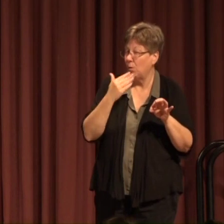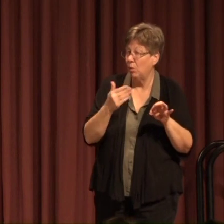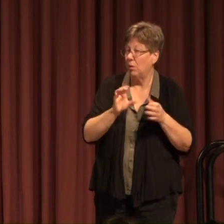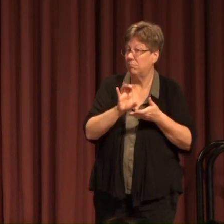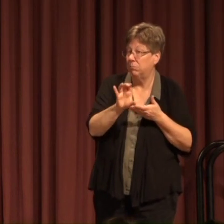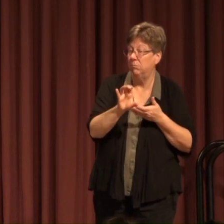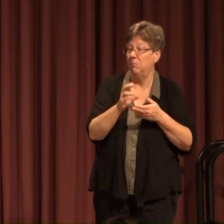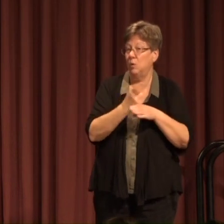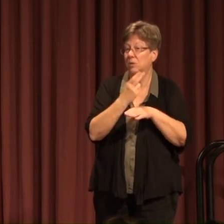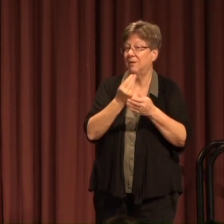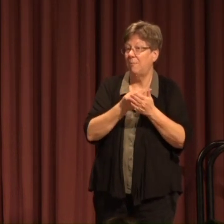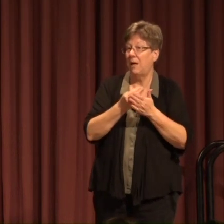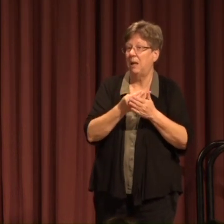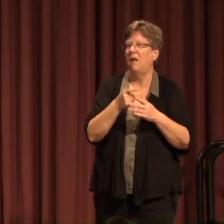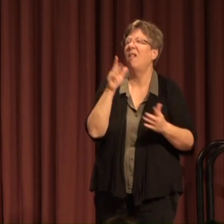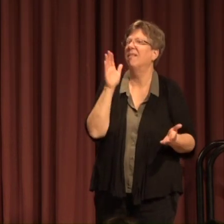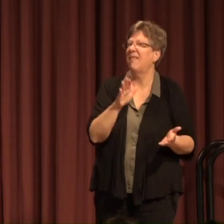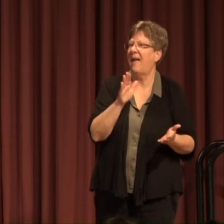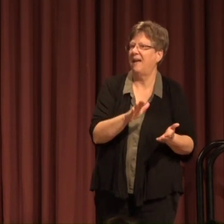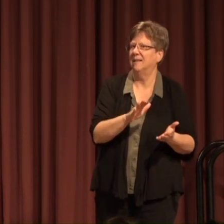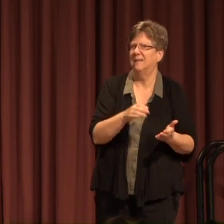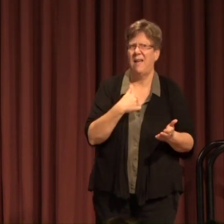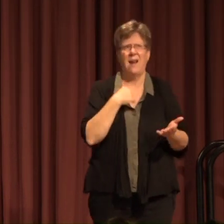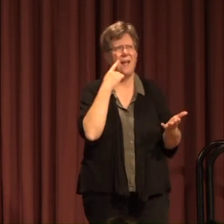investment And I think Really?